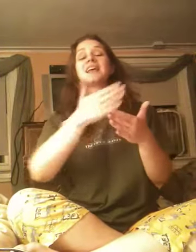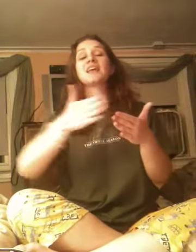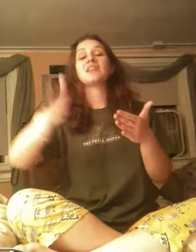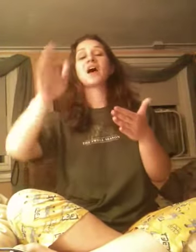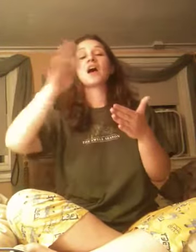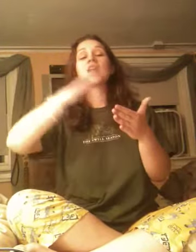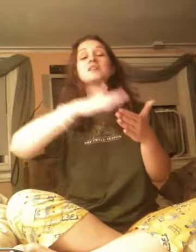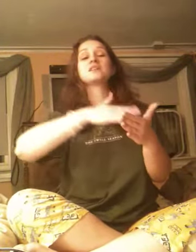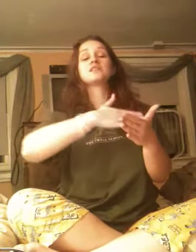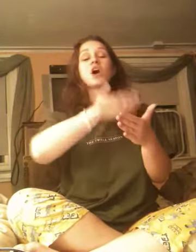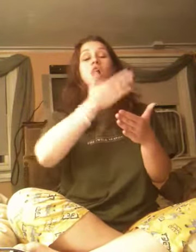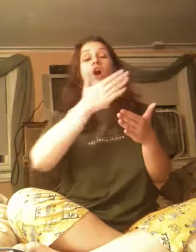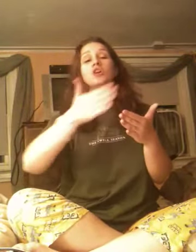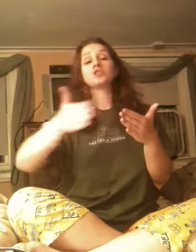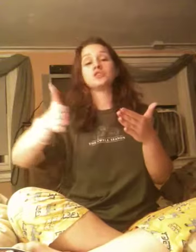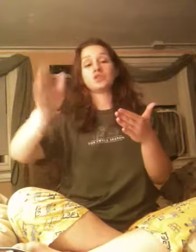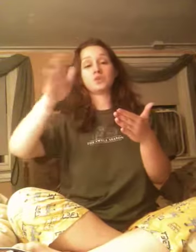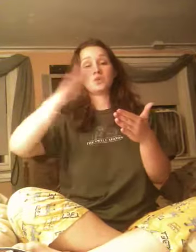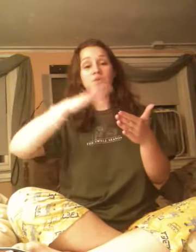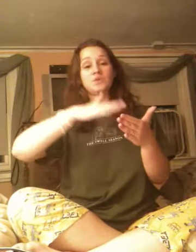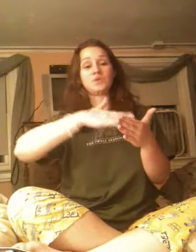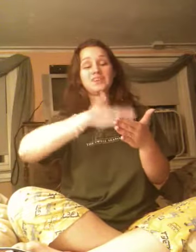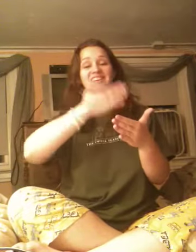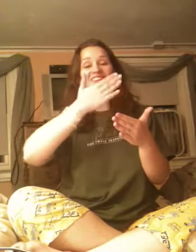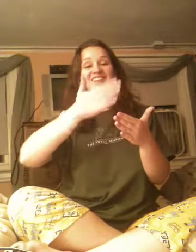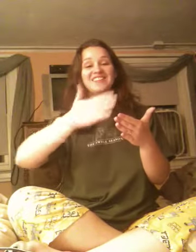the songs you give.